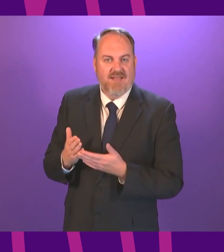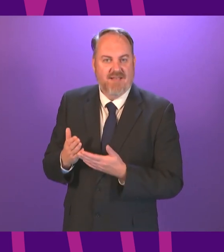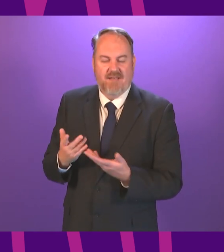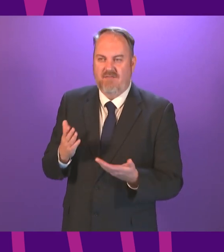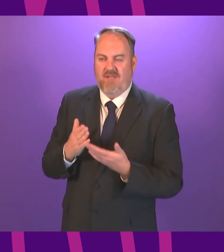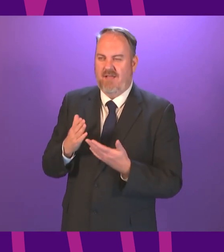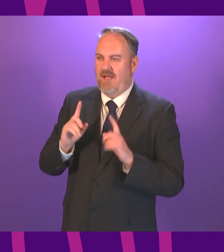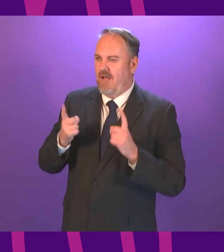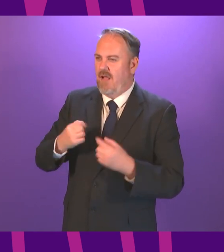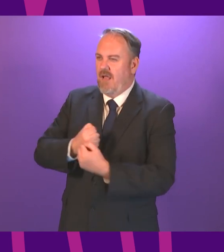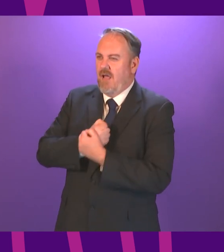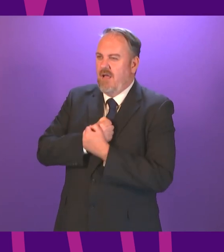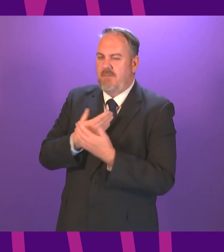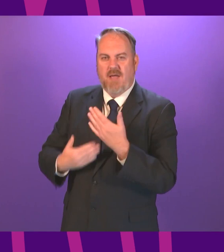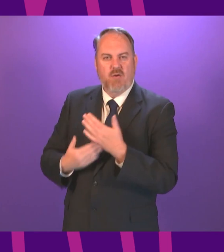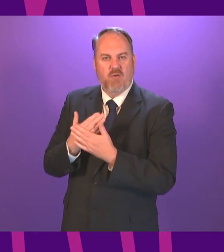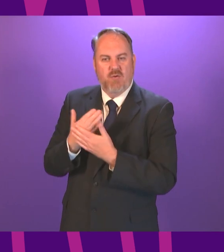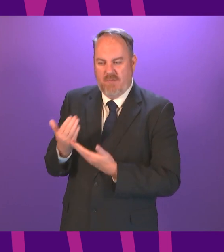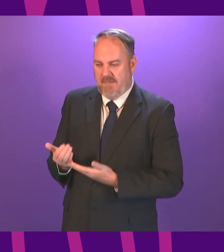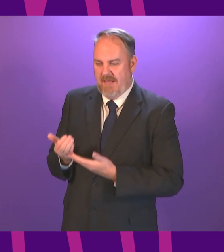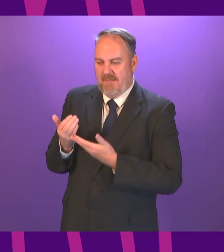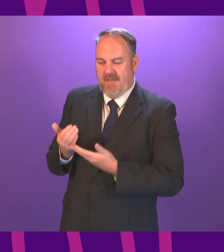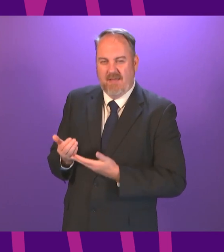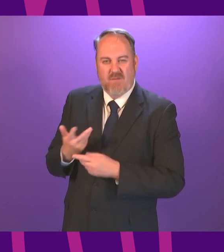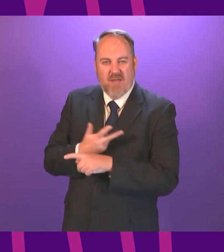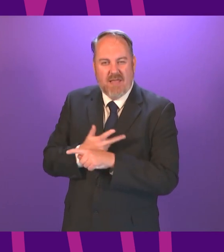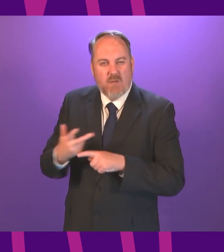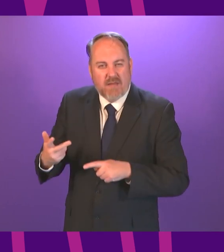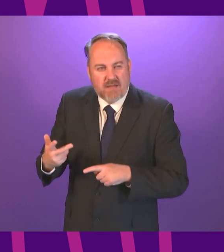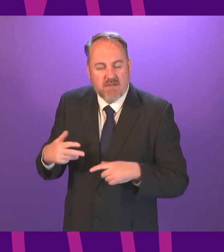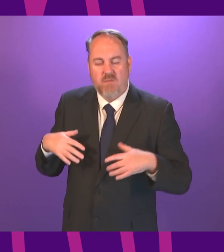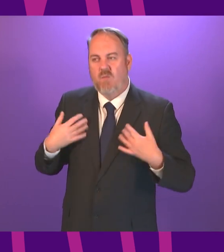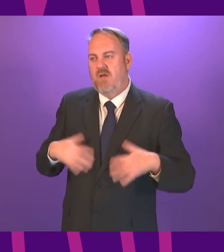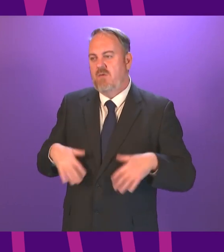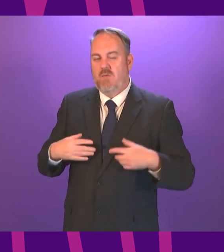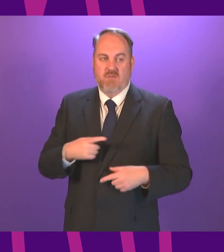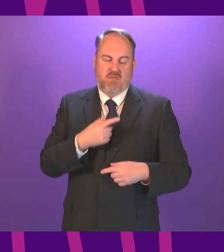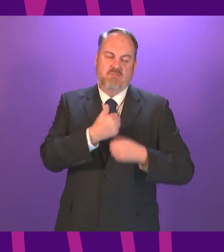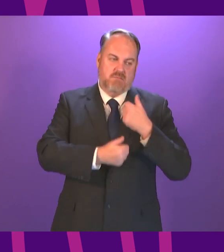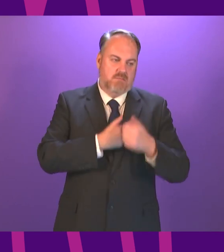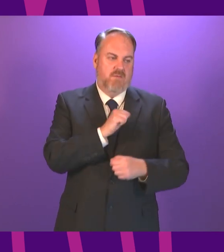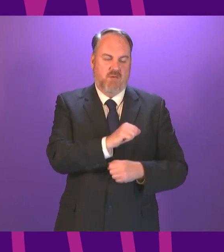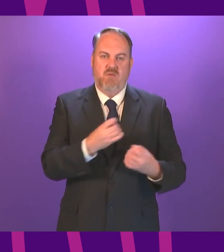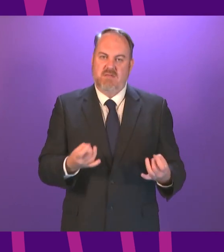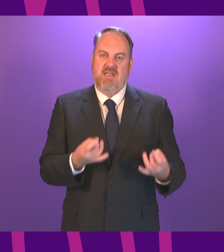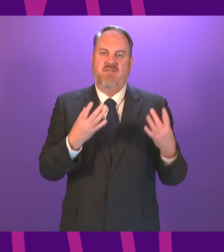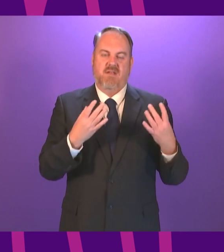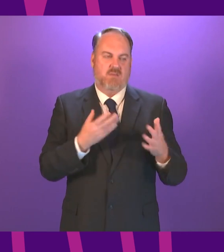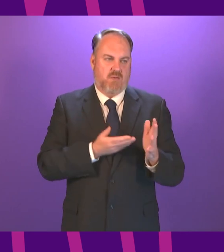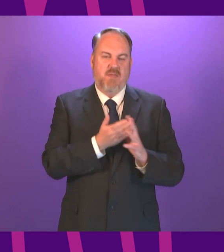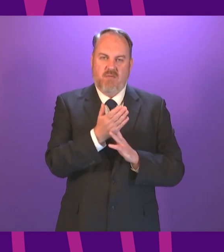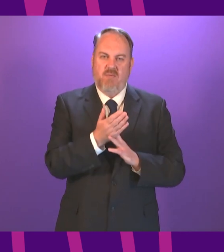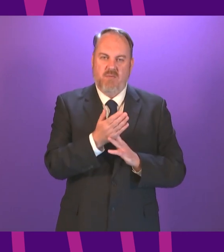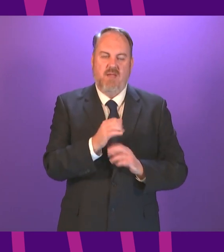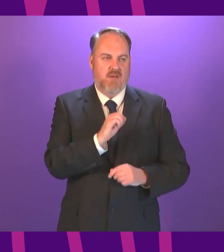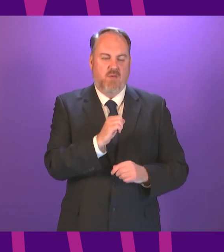cannot imagine not hugging my newborn daughter for eight weeks so I really do commend you for the sacrifices that you've made but also for the fact that in your